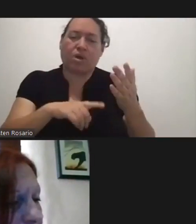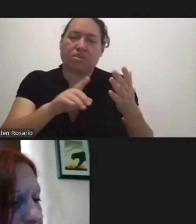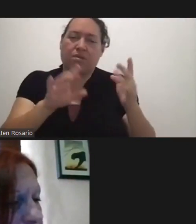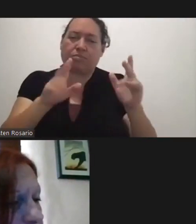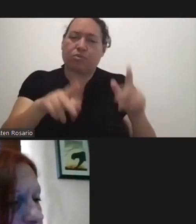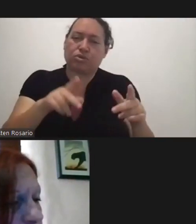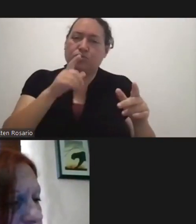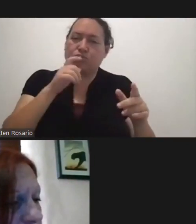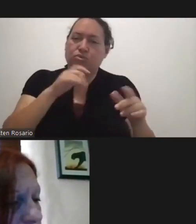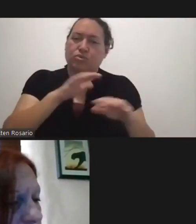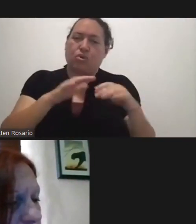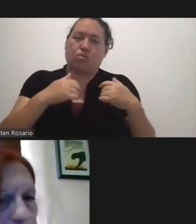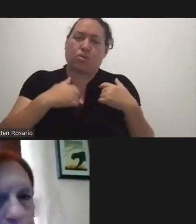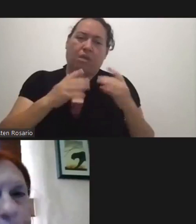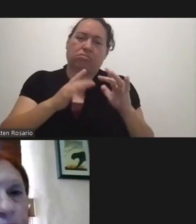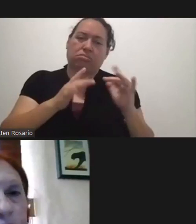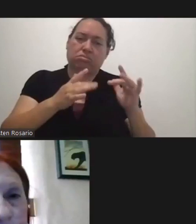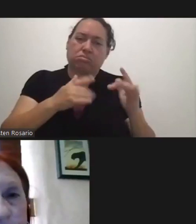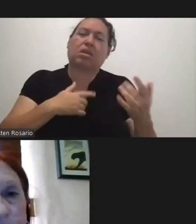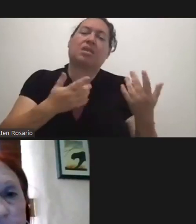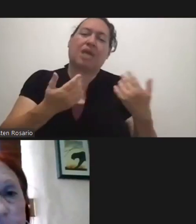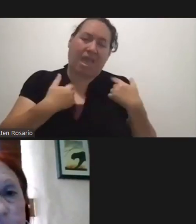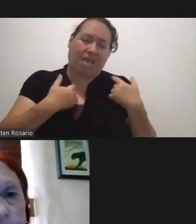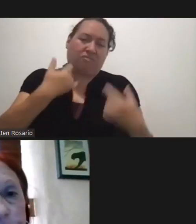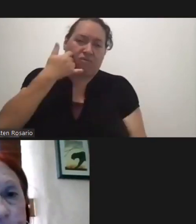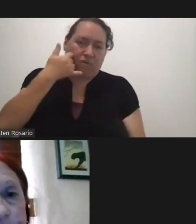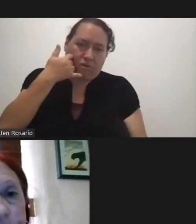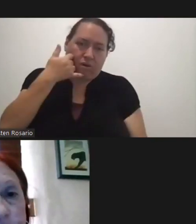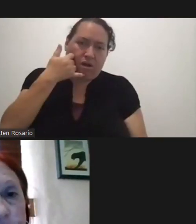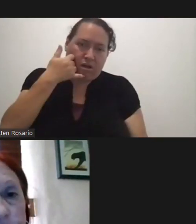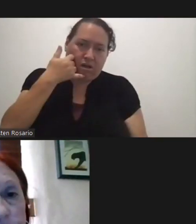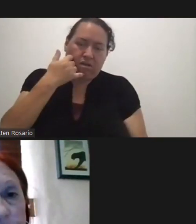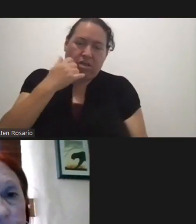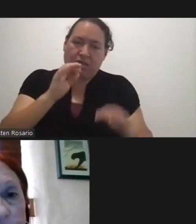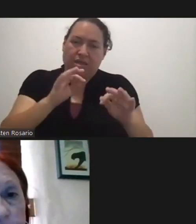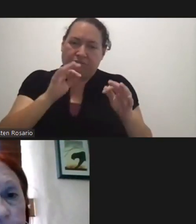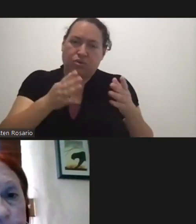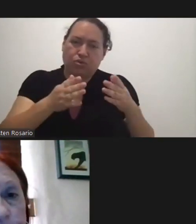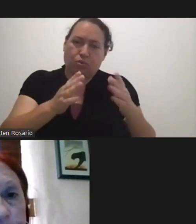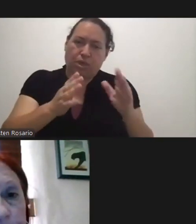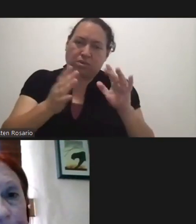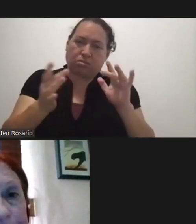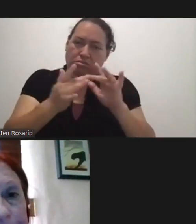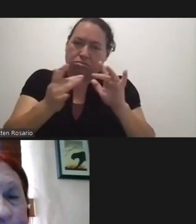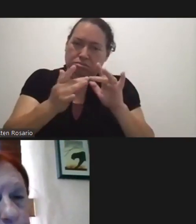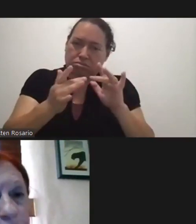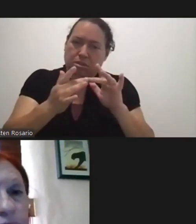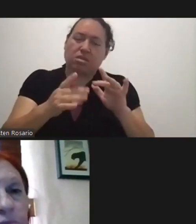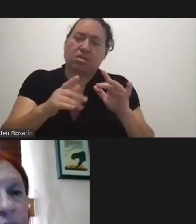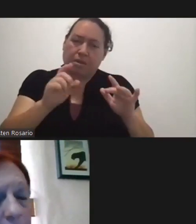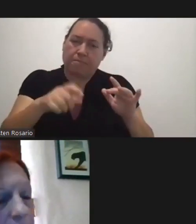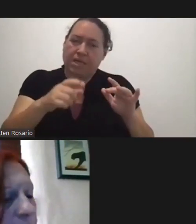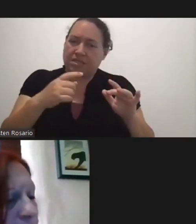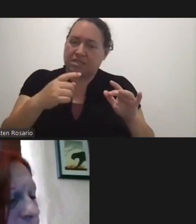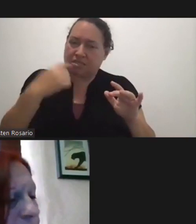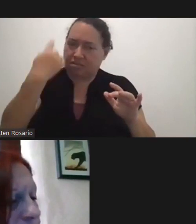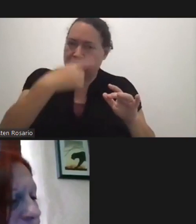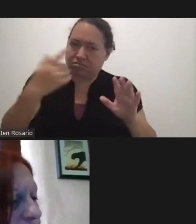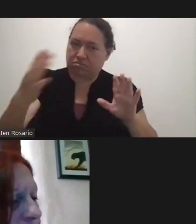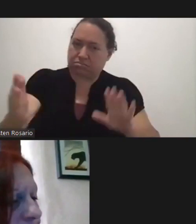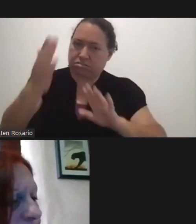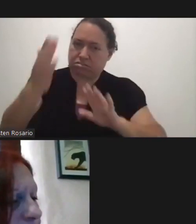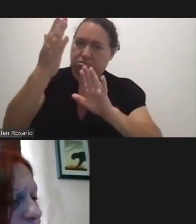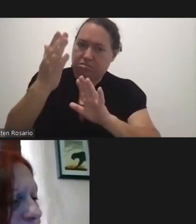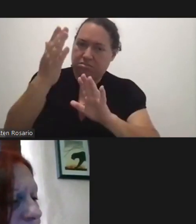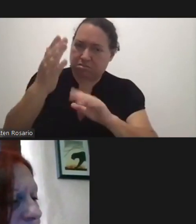Internet Access Then It's A Phone Call And Ultimately If There Is No Way Of Contact Then It's An In Person Visit Which Will Be Subject To Penalty